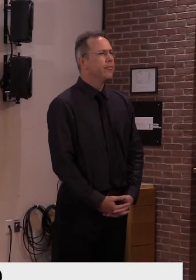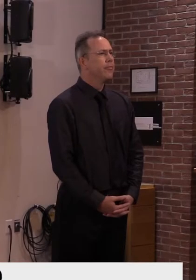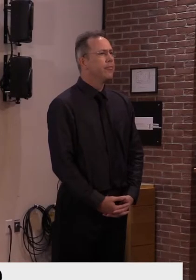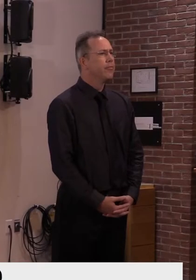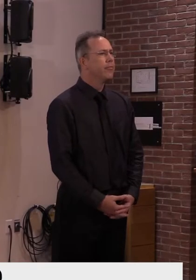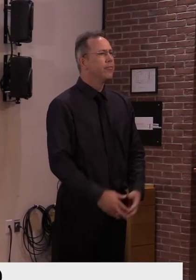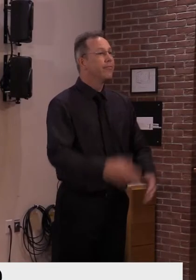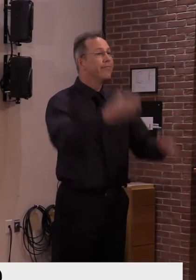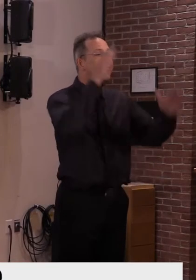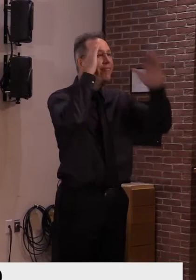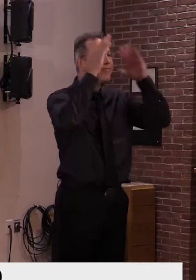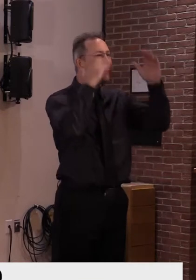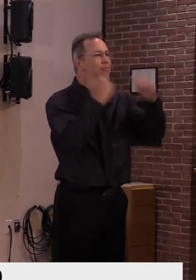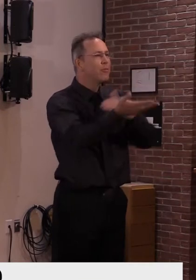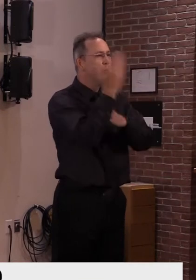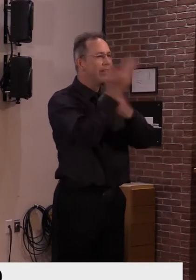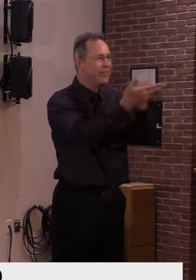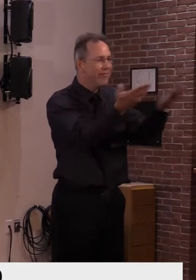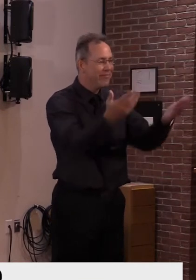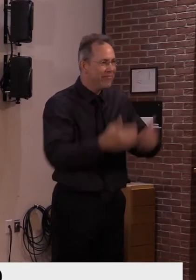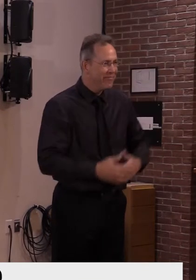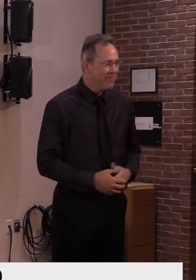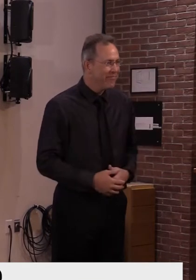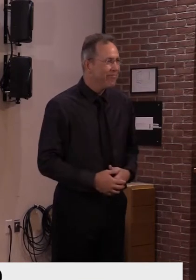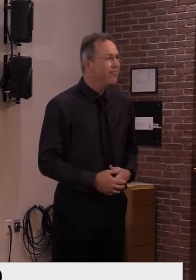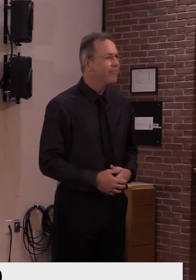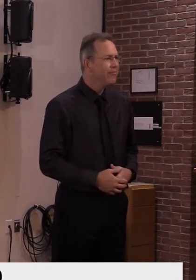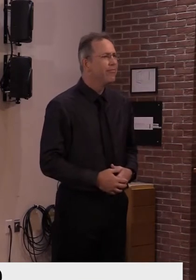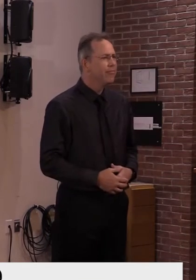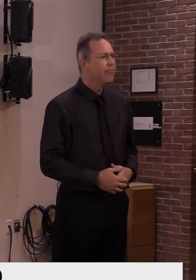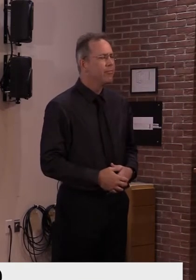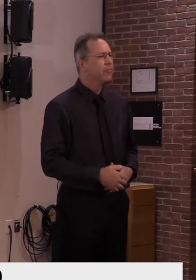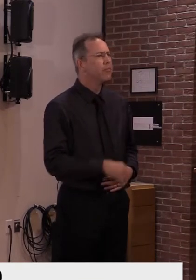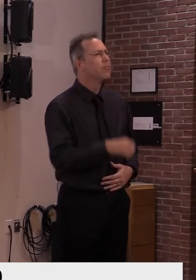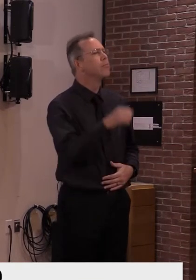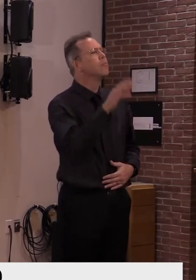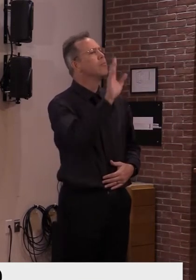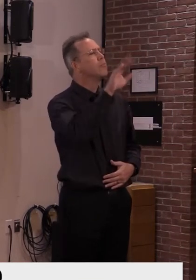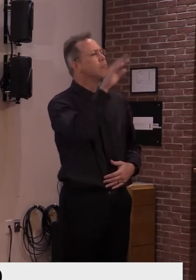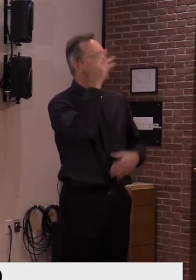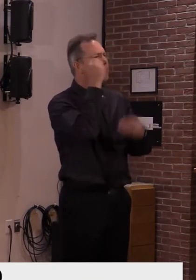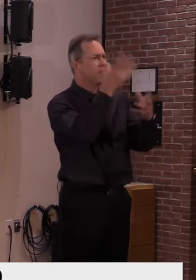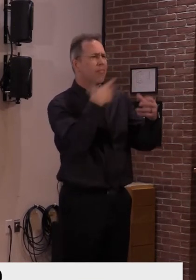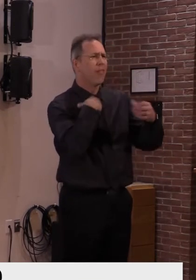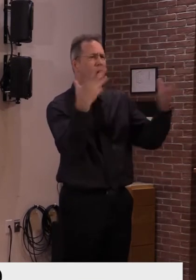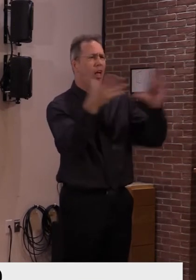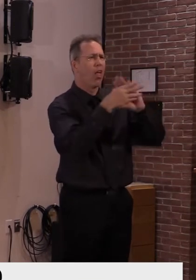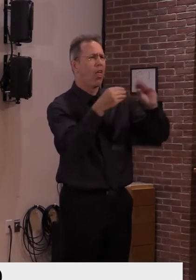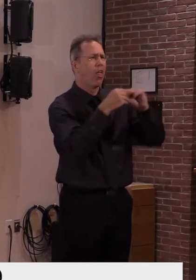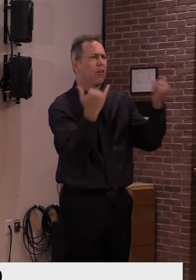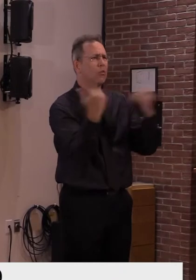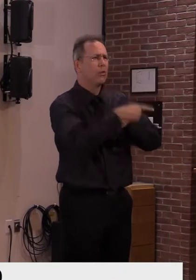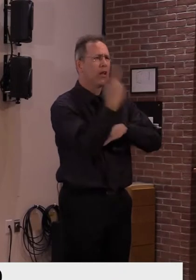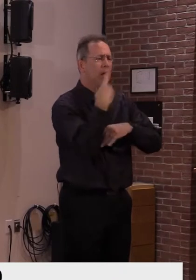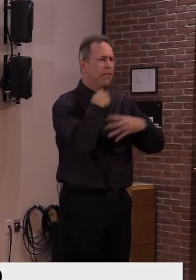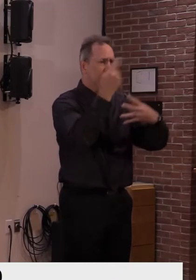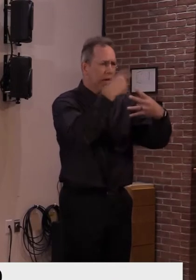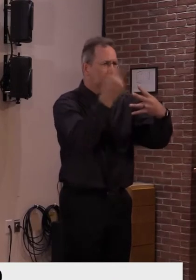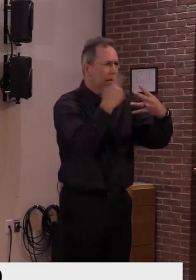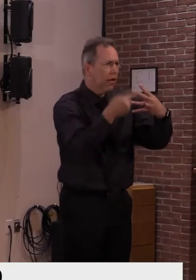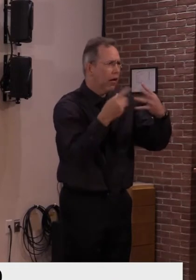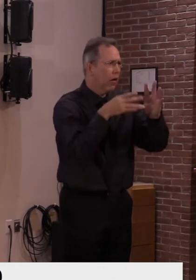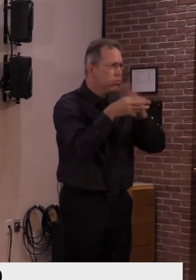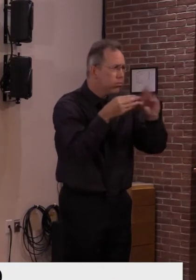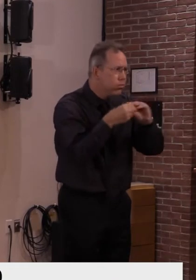Good morning, everyone. We have a lot to cover today, including some important updates in our weekly data